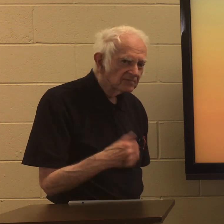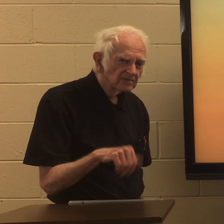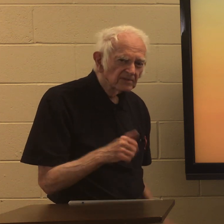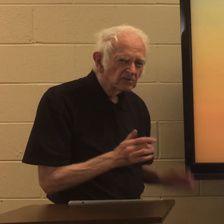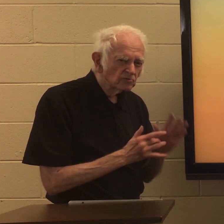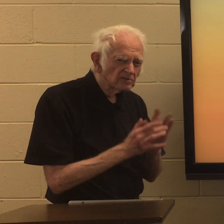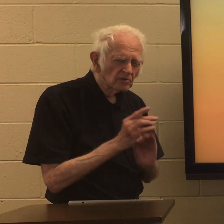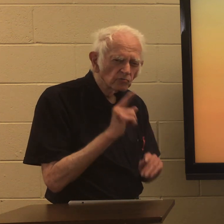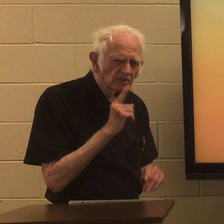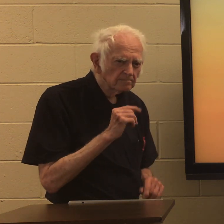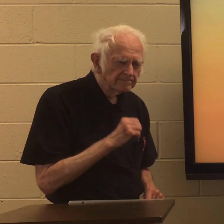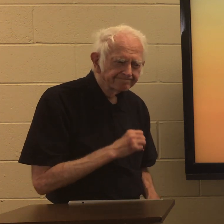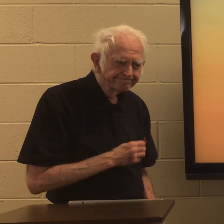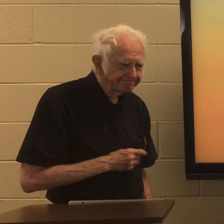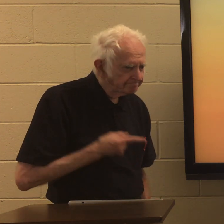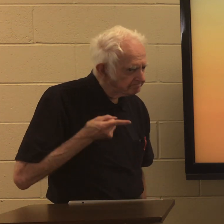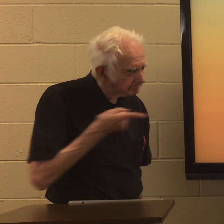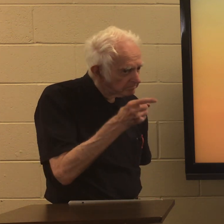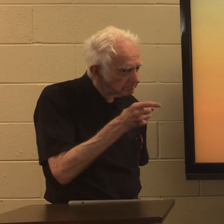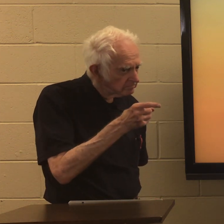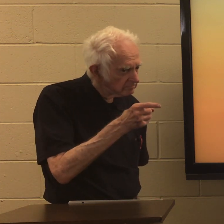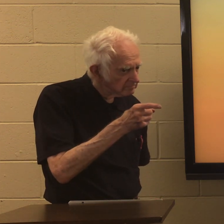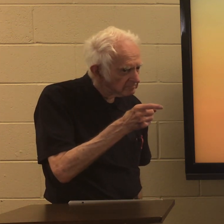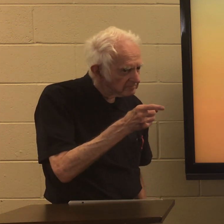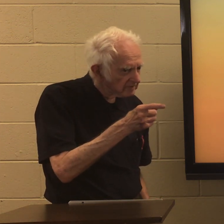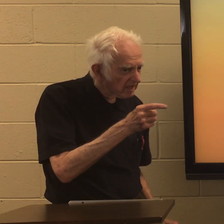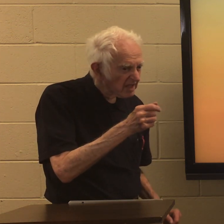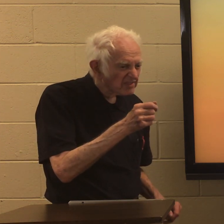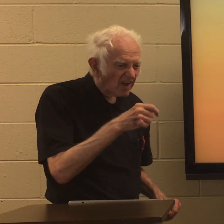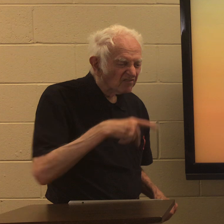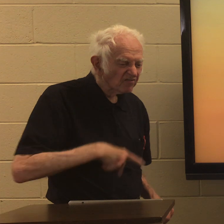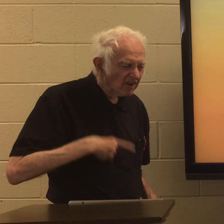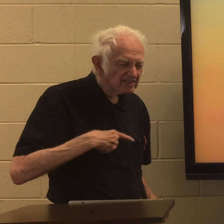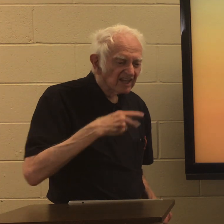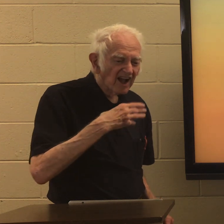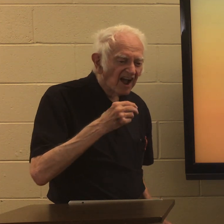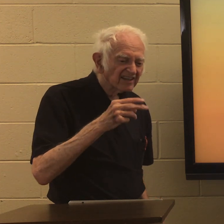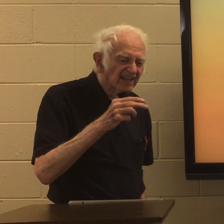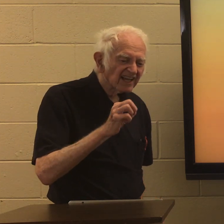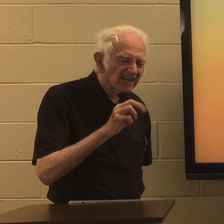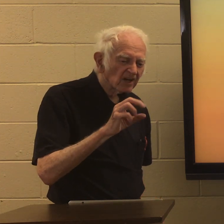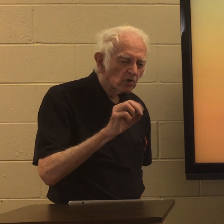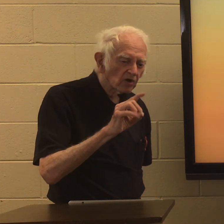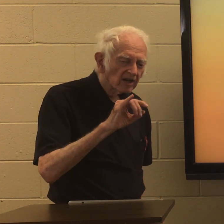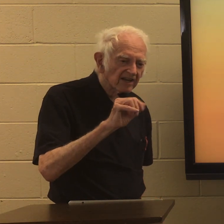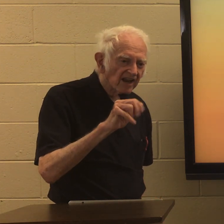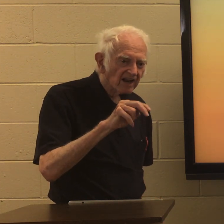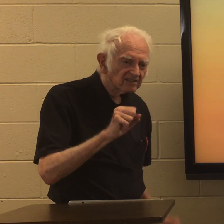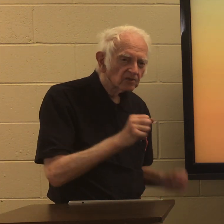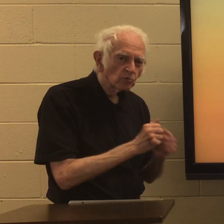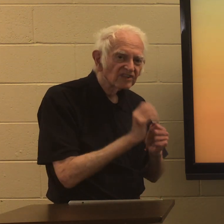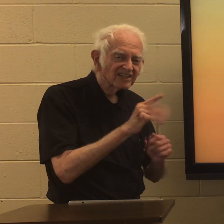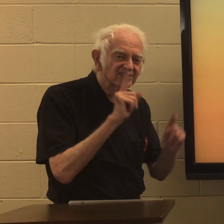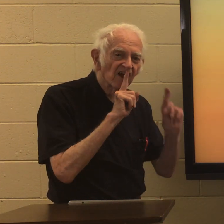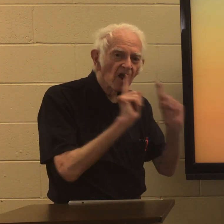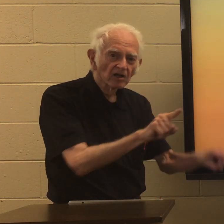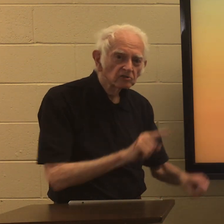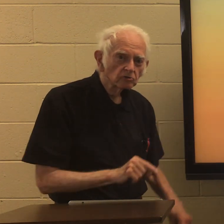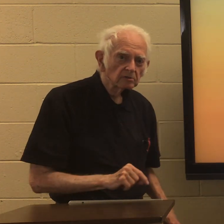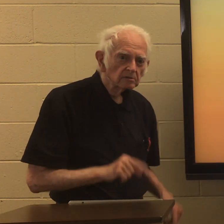Wow! Jesus really stuck up the Pharisees and Herodians with his